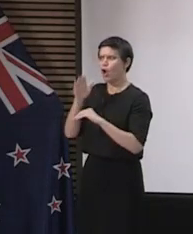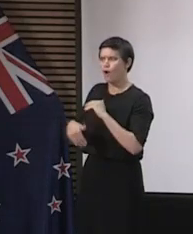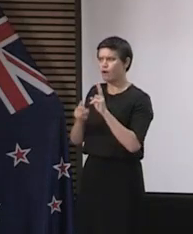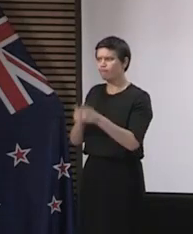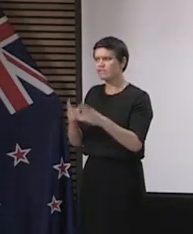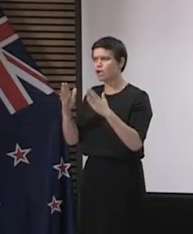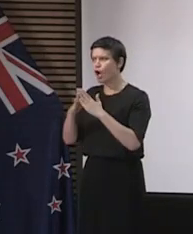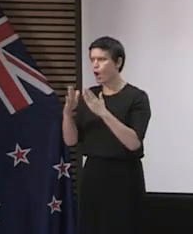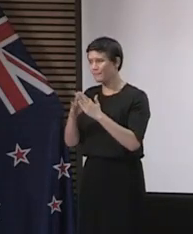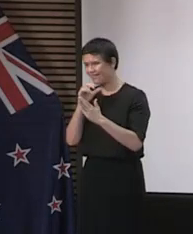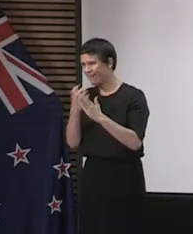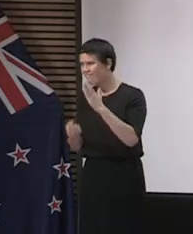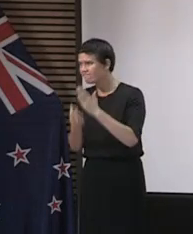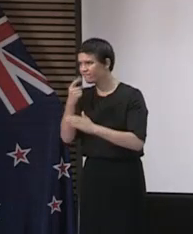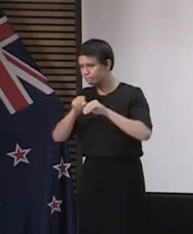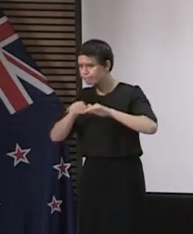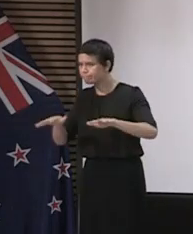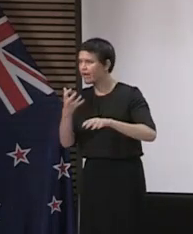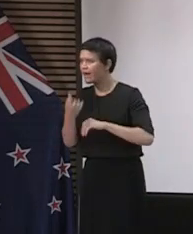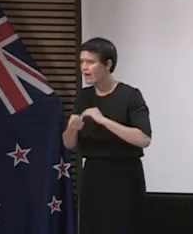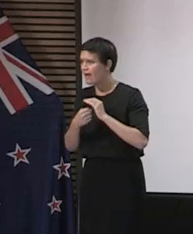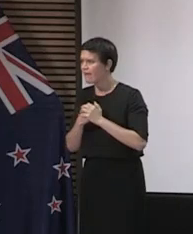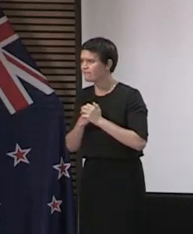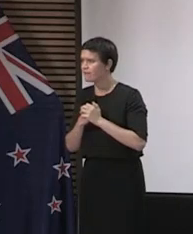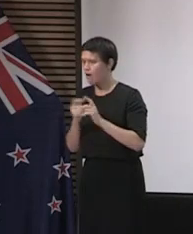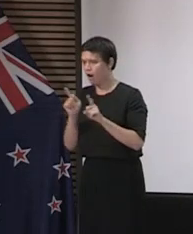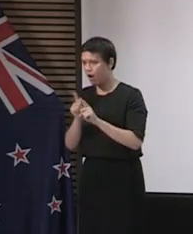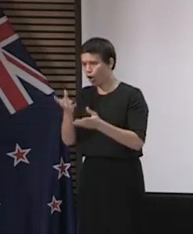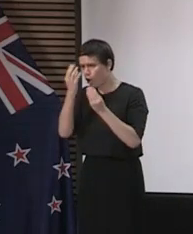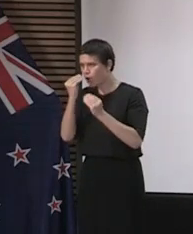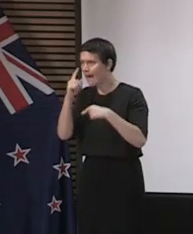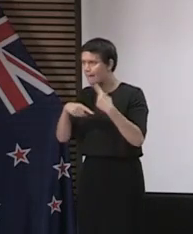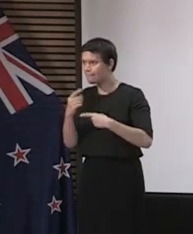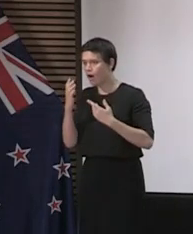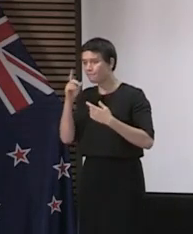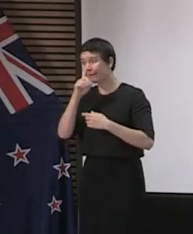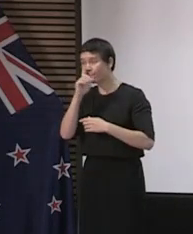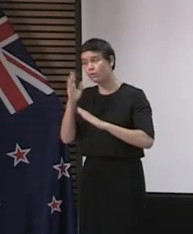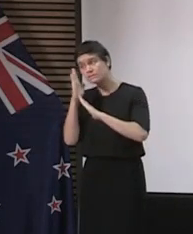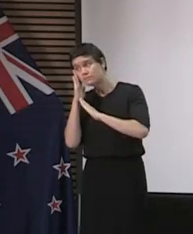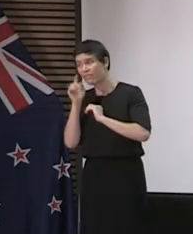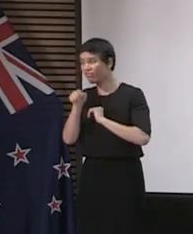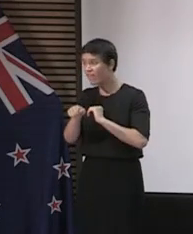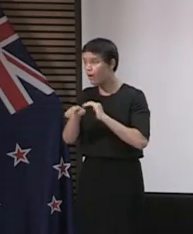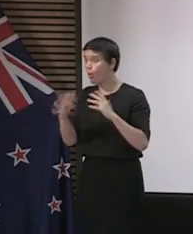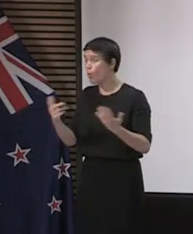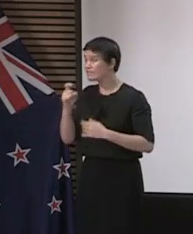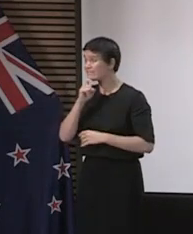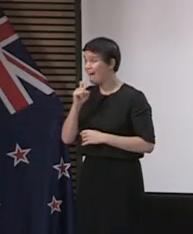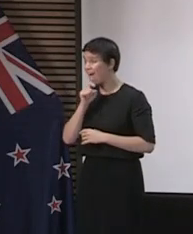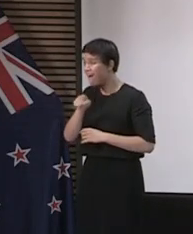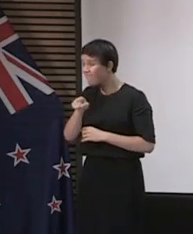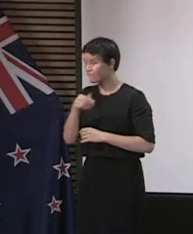residential care facilities, not just about the residents but about staff as well and how we need to support staff